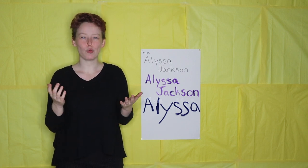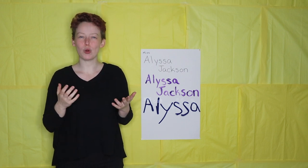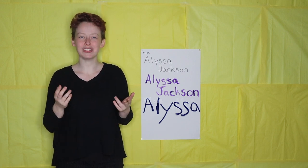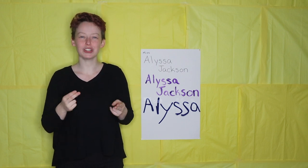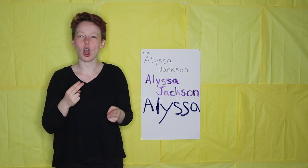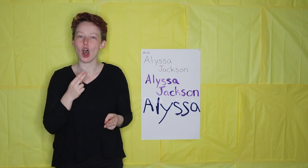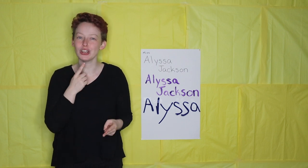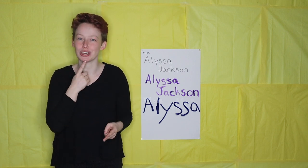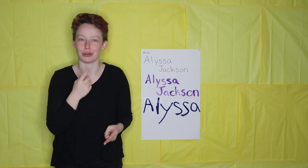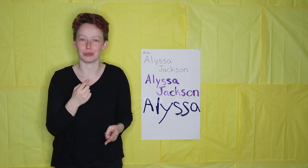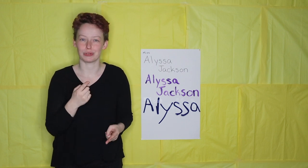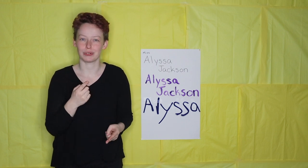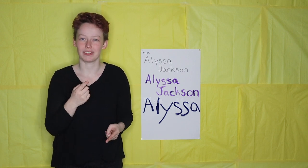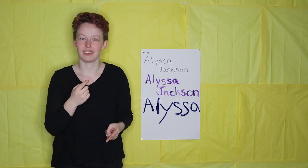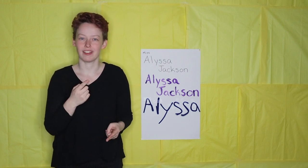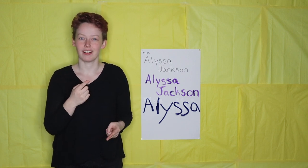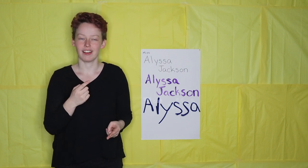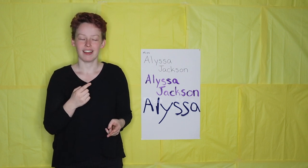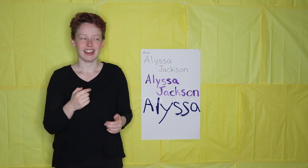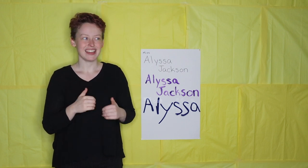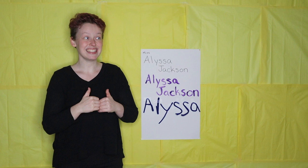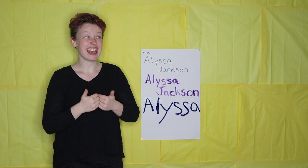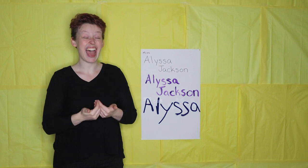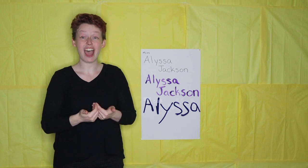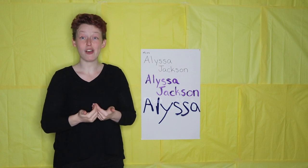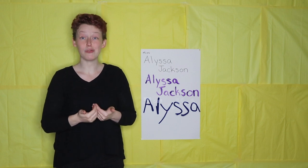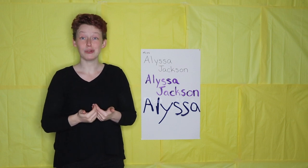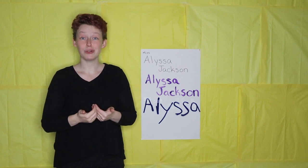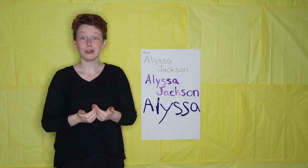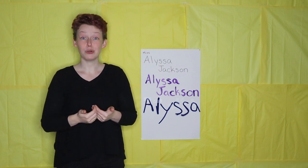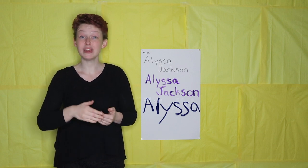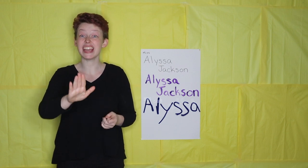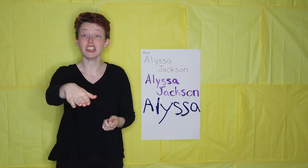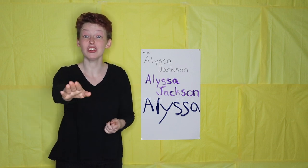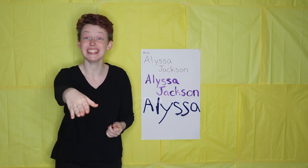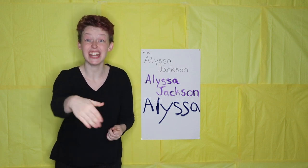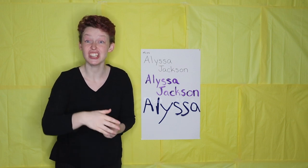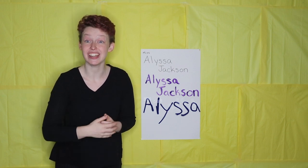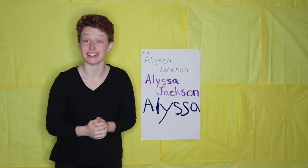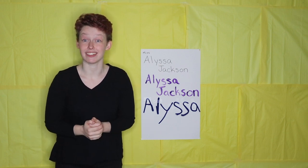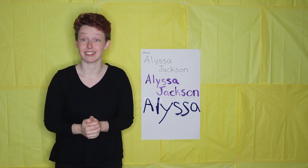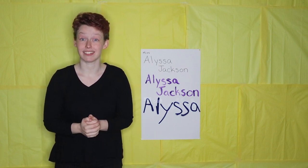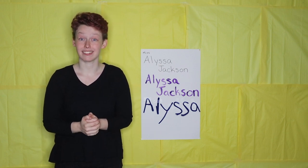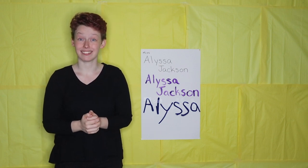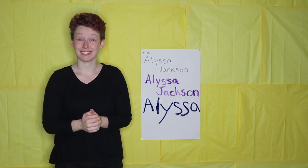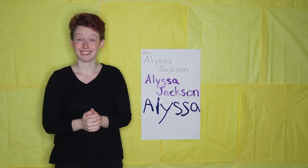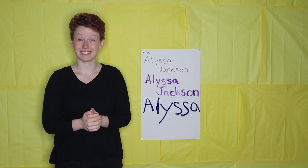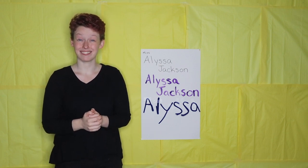what to call you. It's how we get your attention.